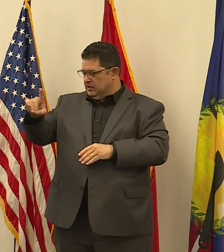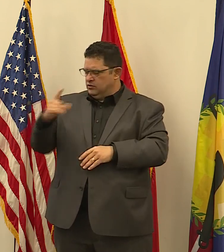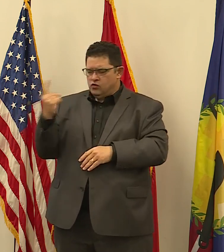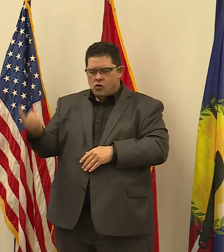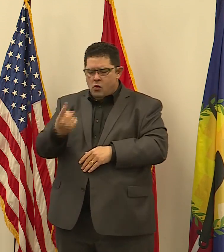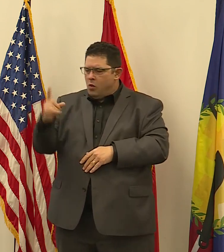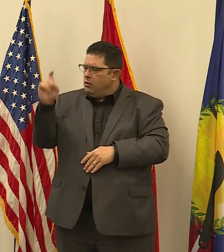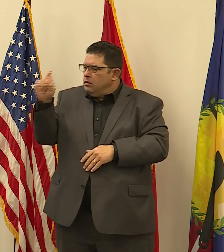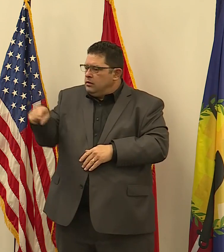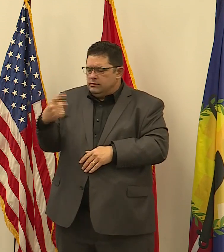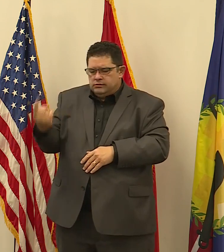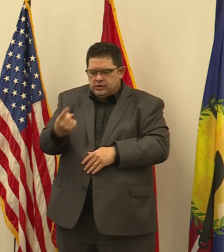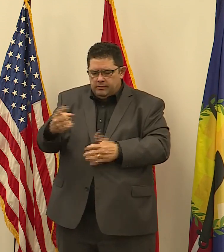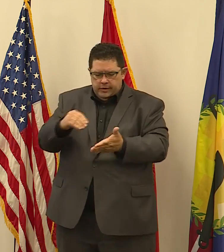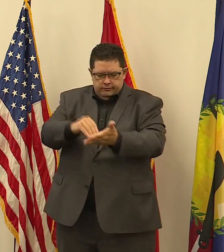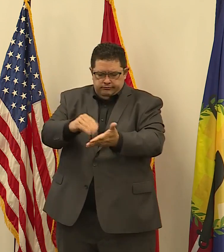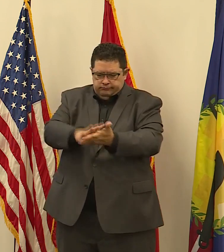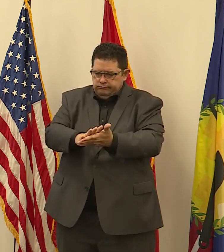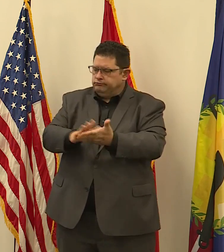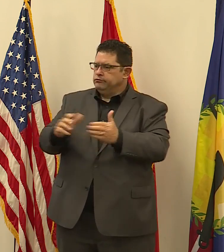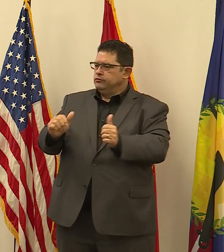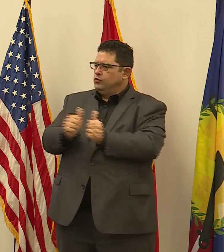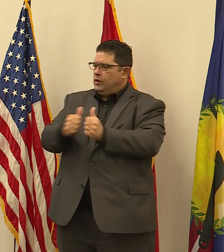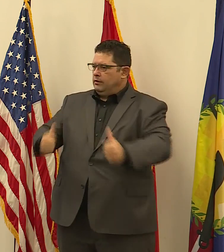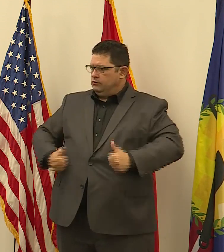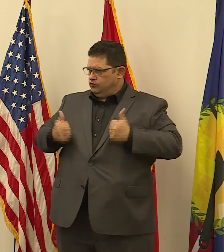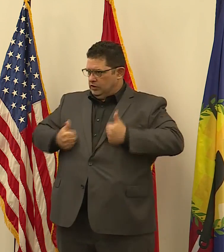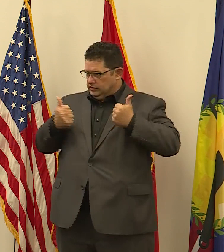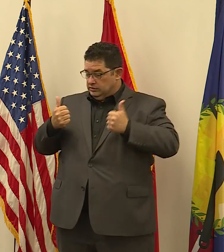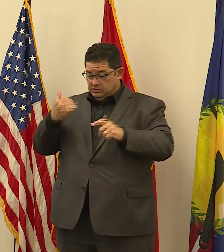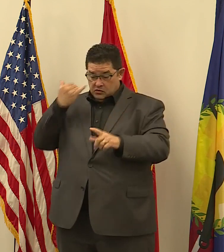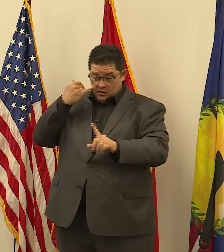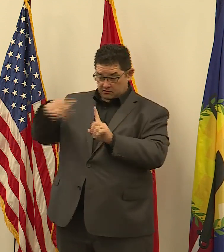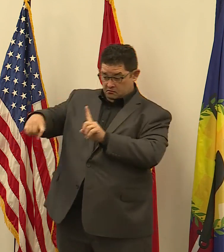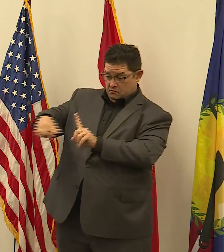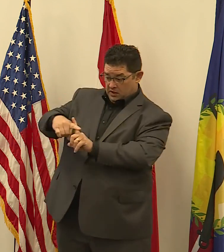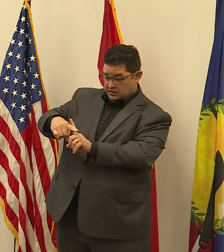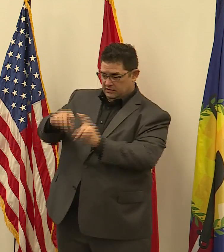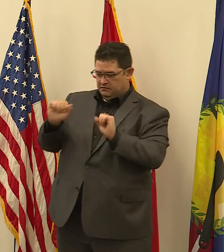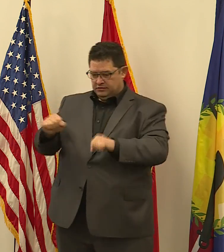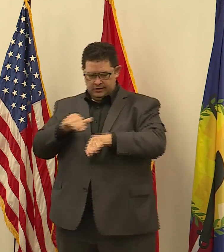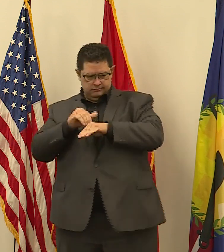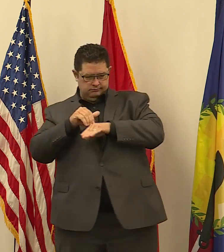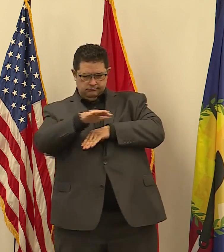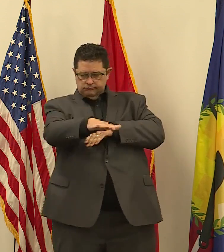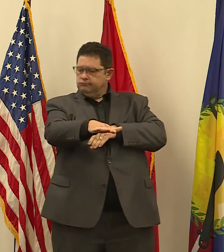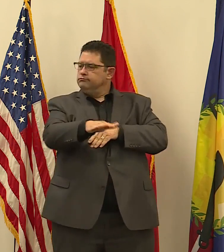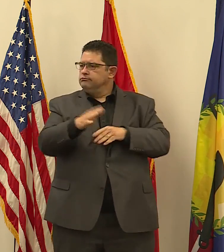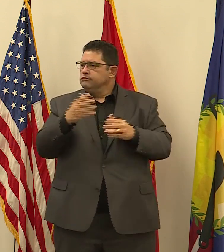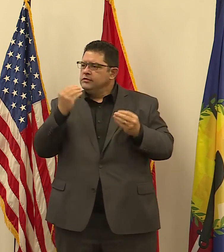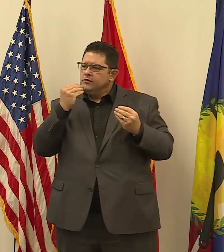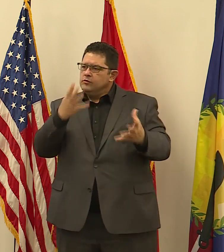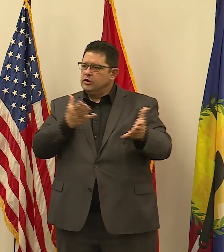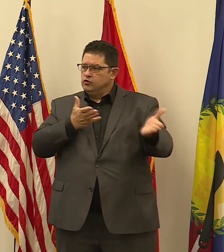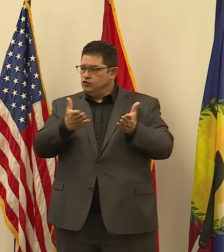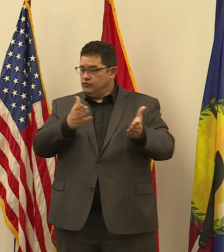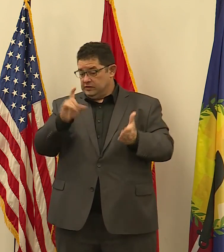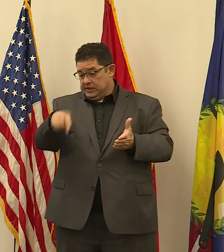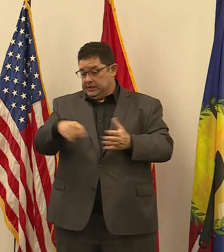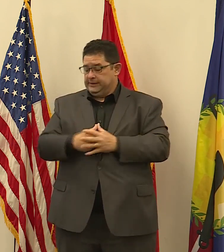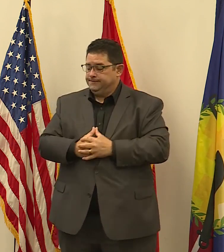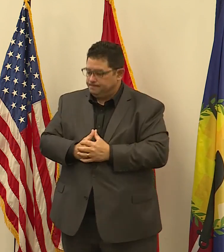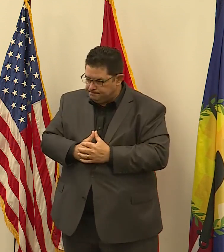address so that we will be able to contact anyone who tests positive and provide them with information and services and help that they need.